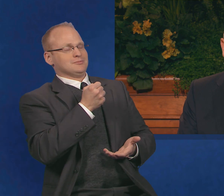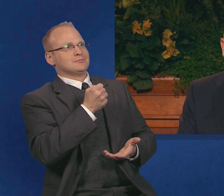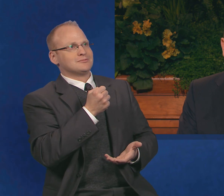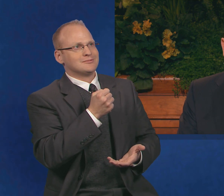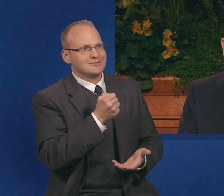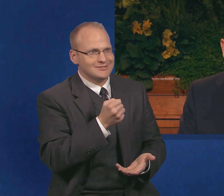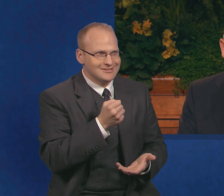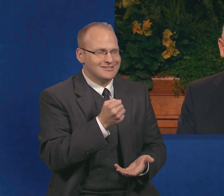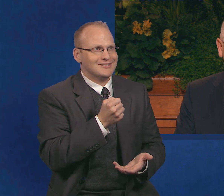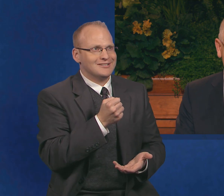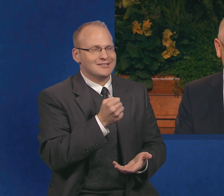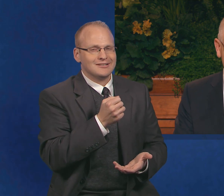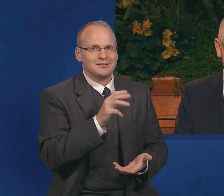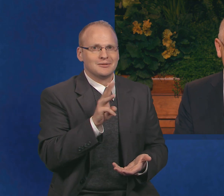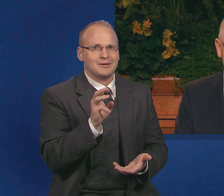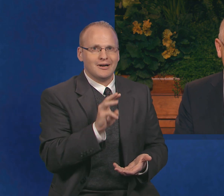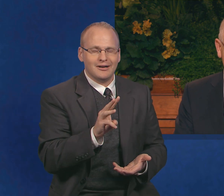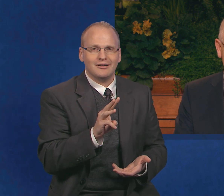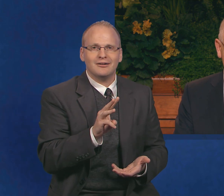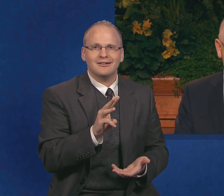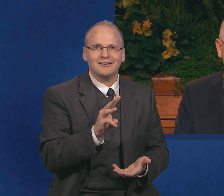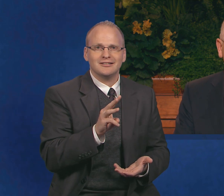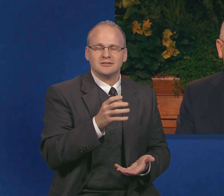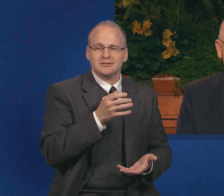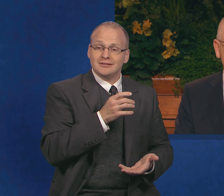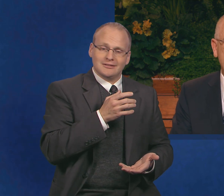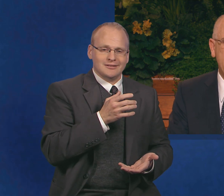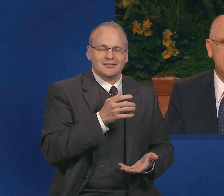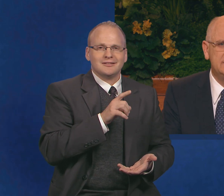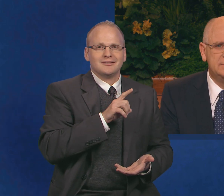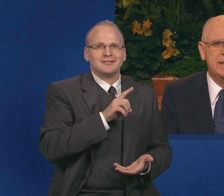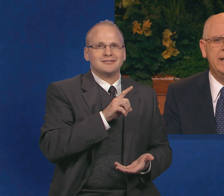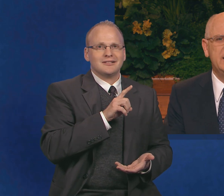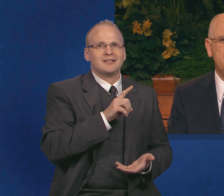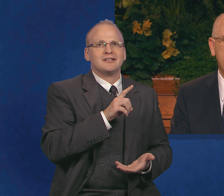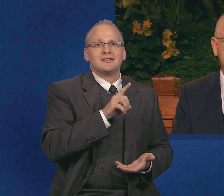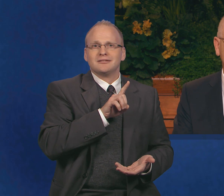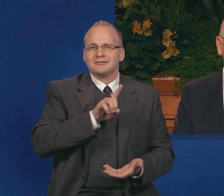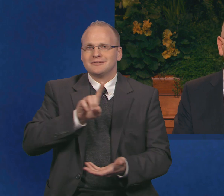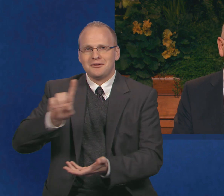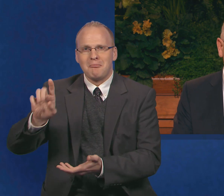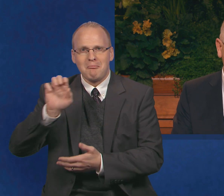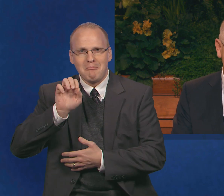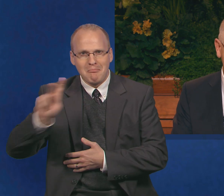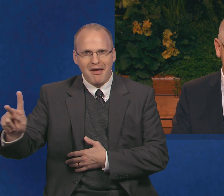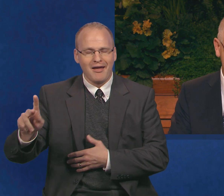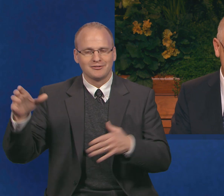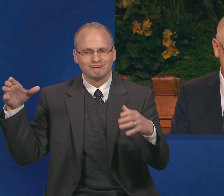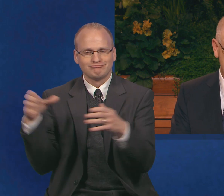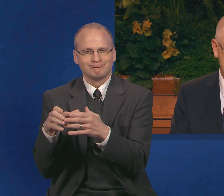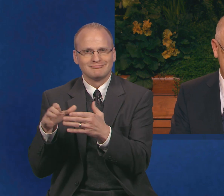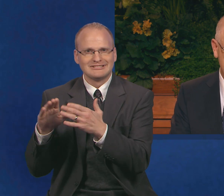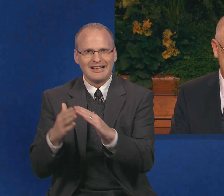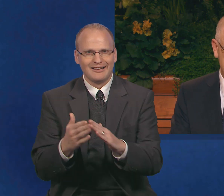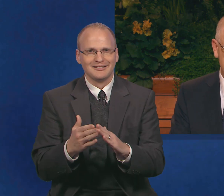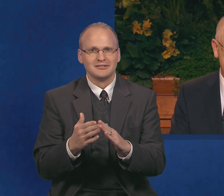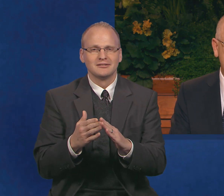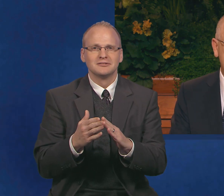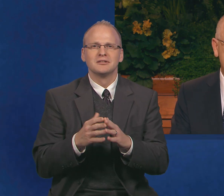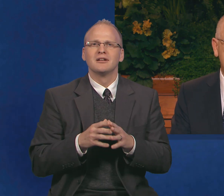boys, he said. John caught the bag and headed back to Colonia Juarez. That evening,